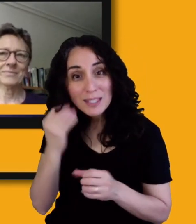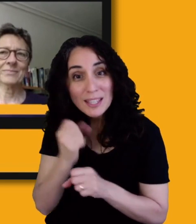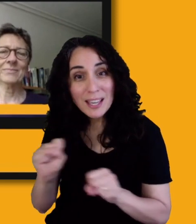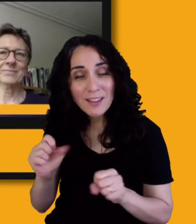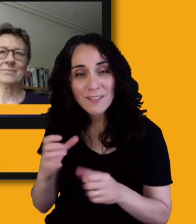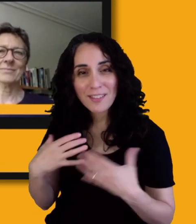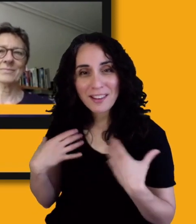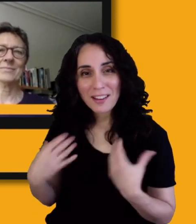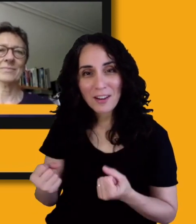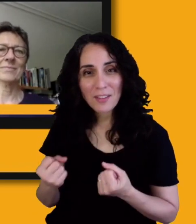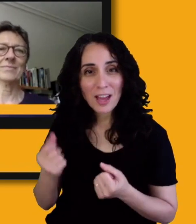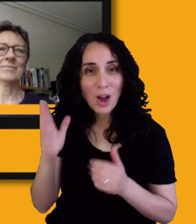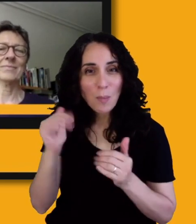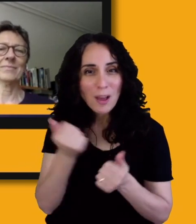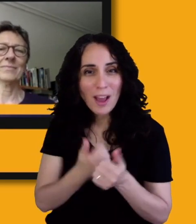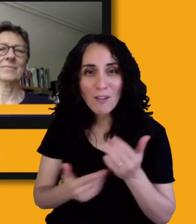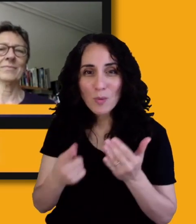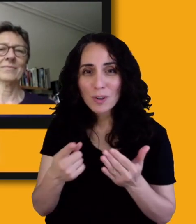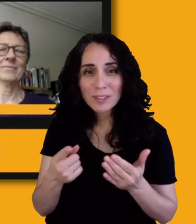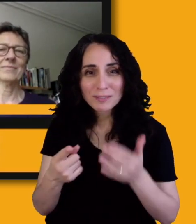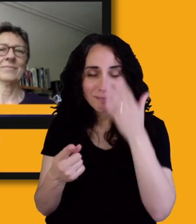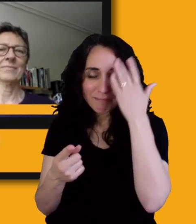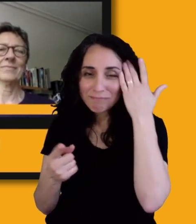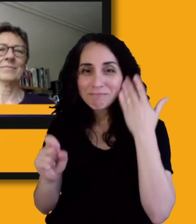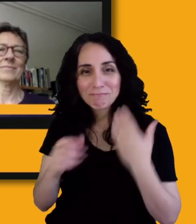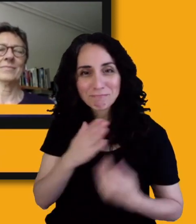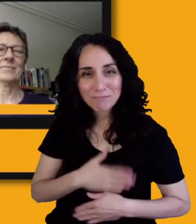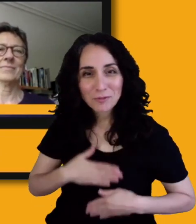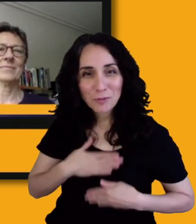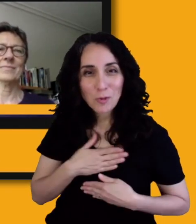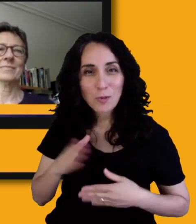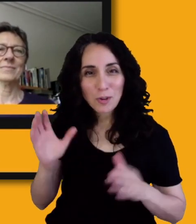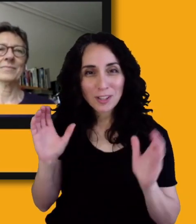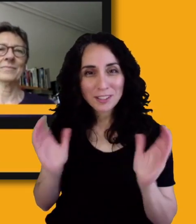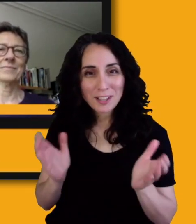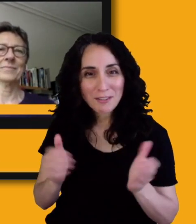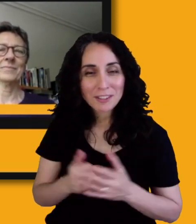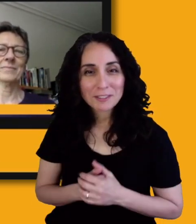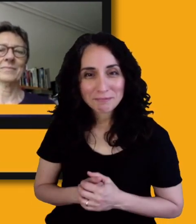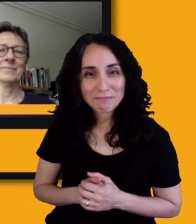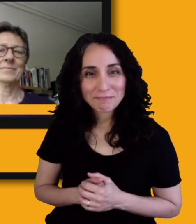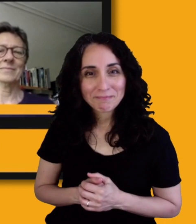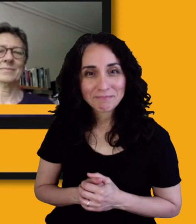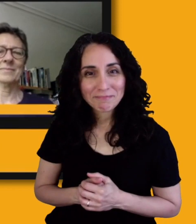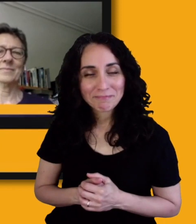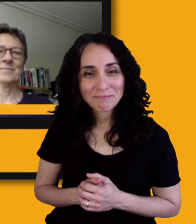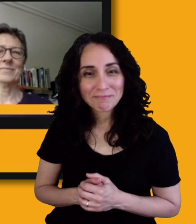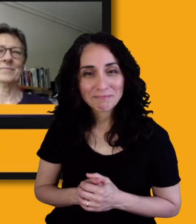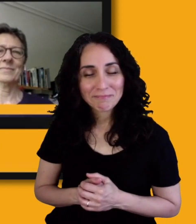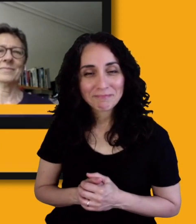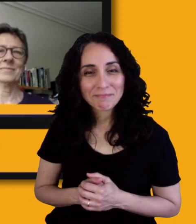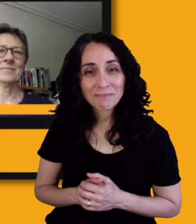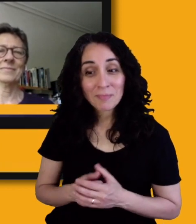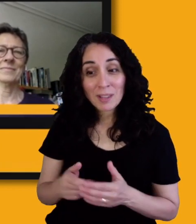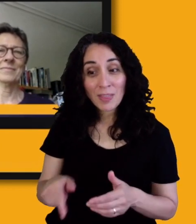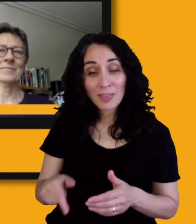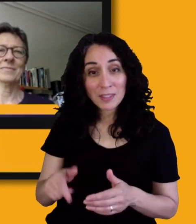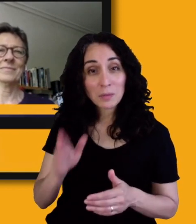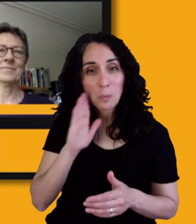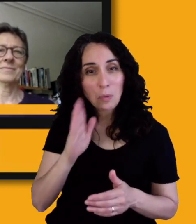hope that everyone who is joining us today enjoys this conversation, and to that note, I want to say that this conversation will